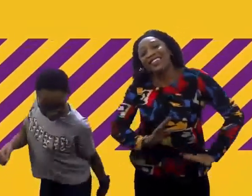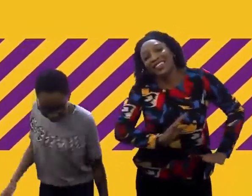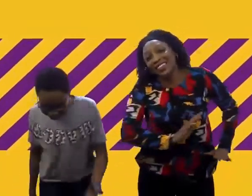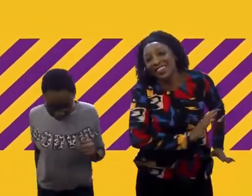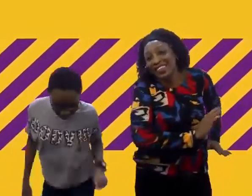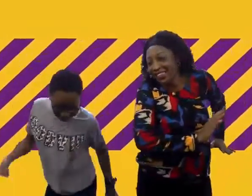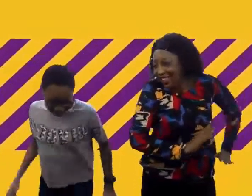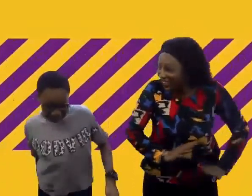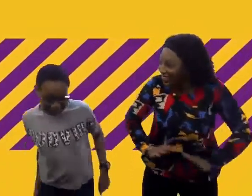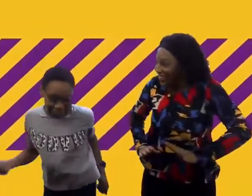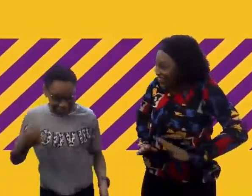Wahoo!